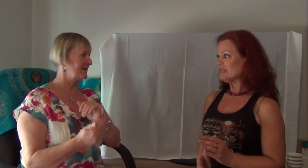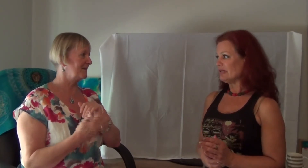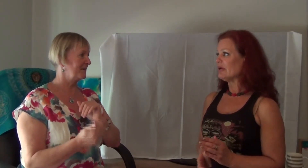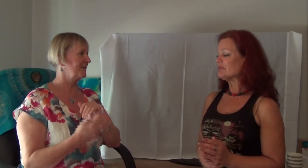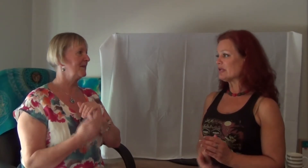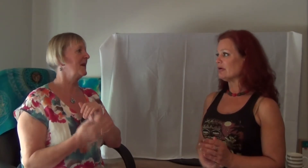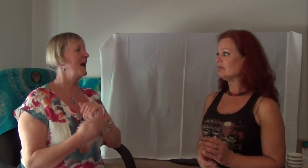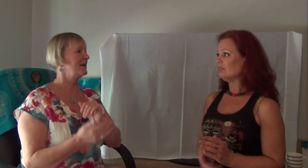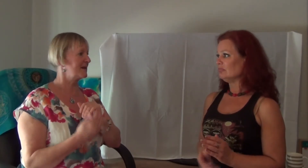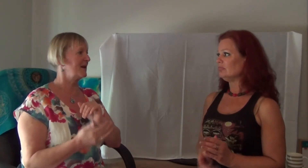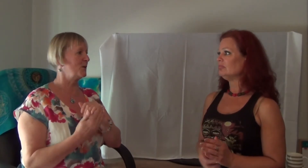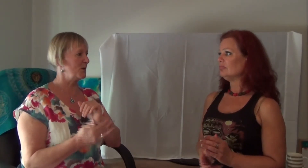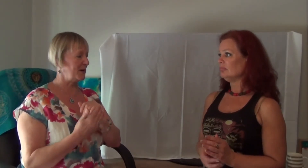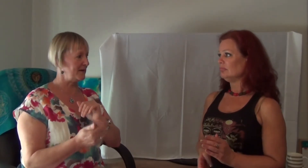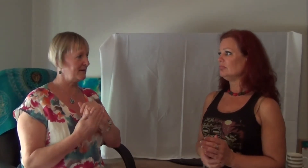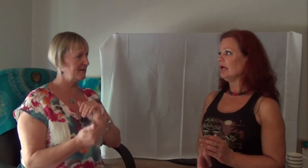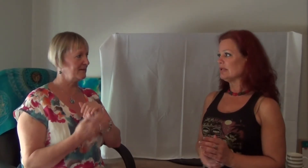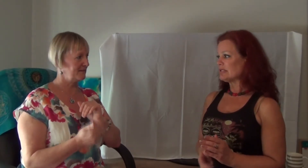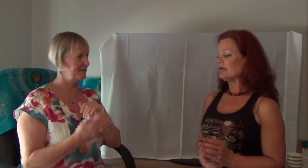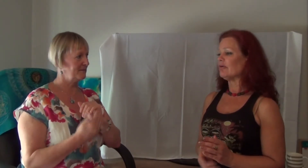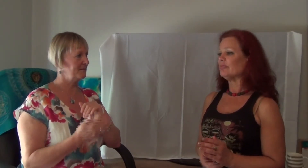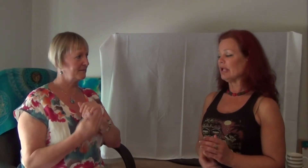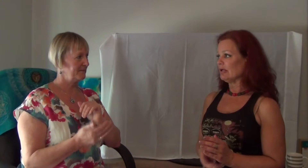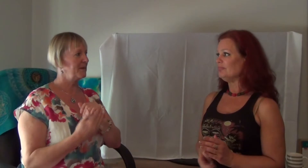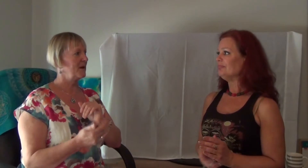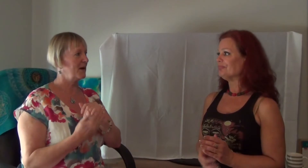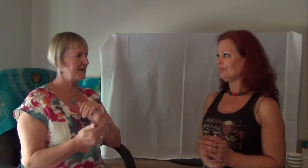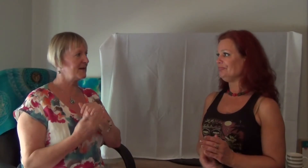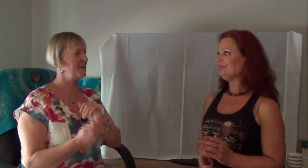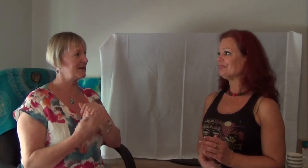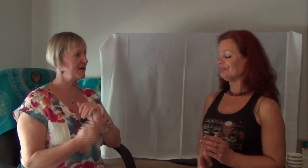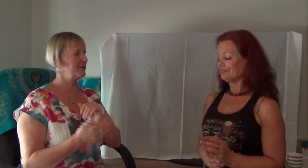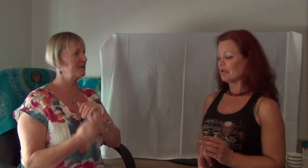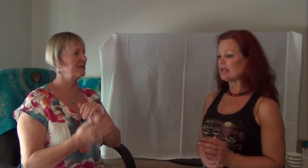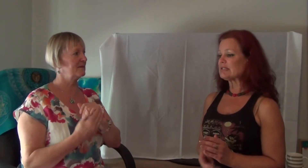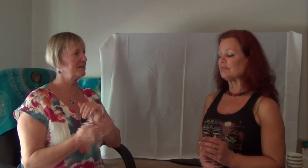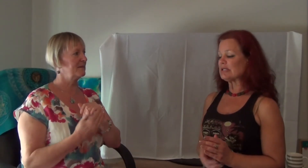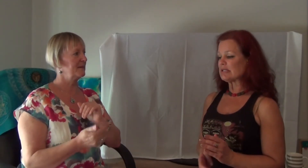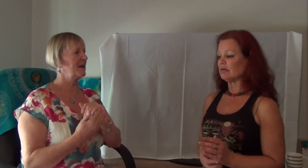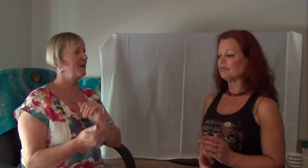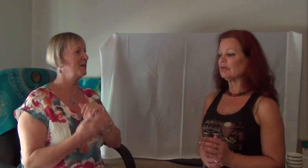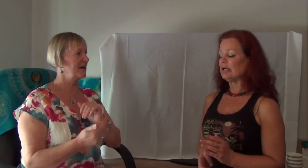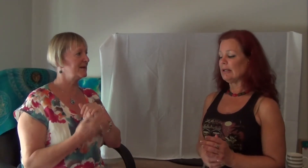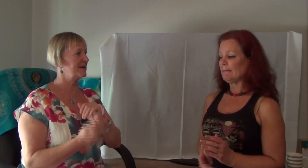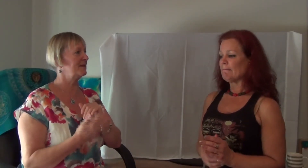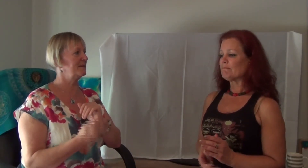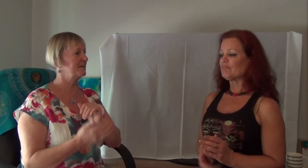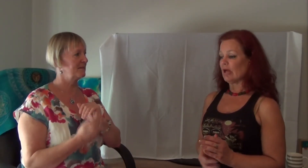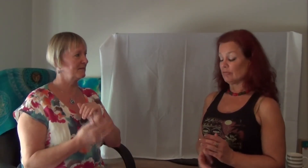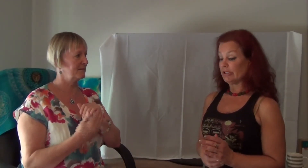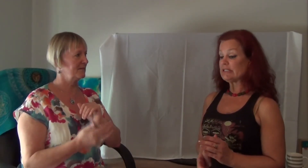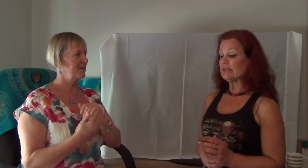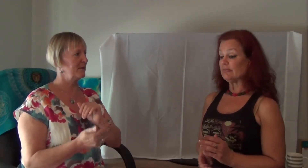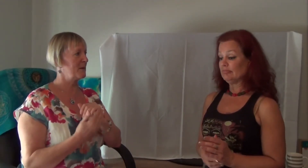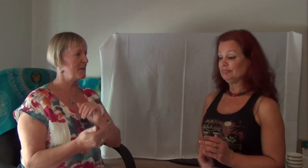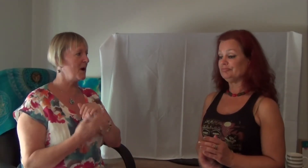Seeing them scared. and seen all the blood. I accept myself and release it from my